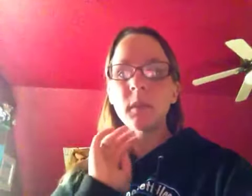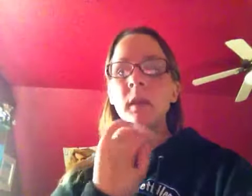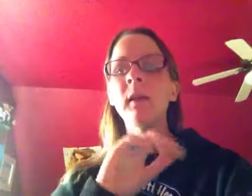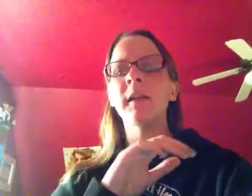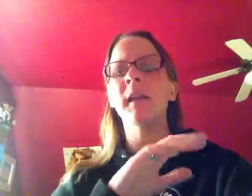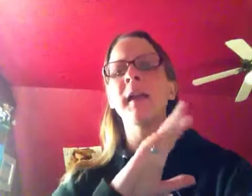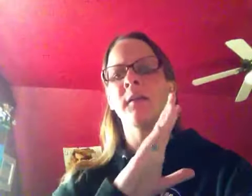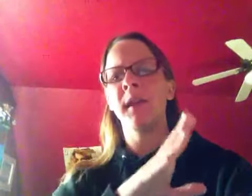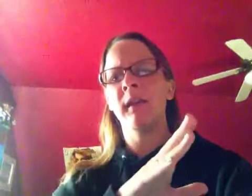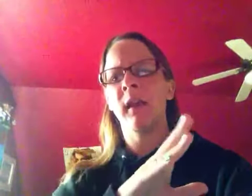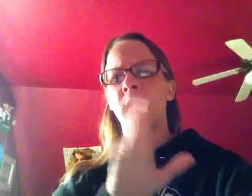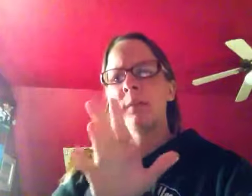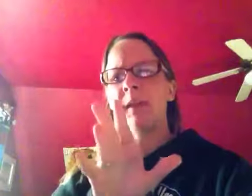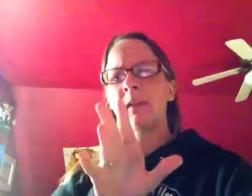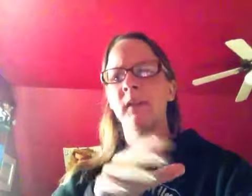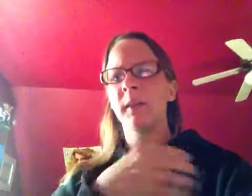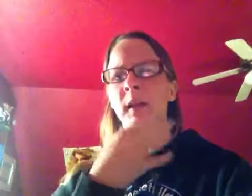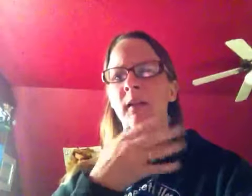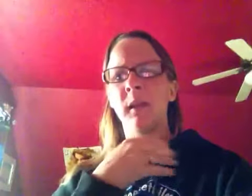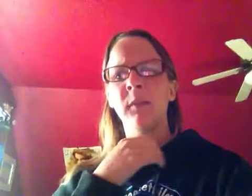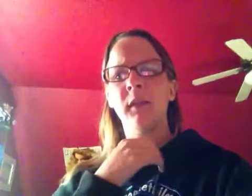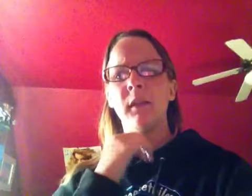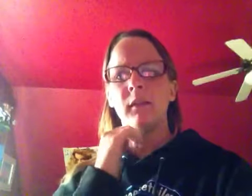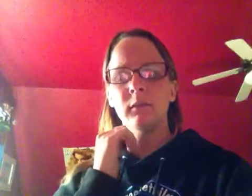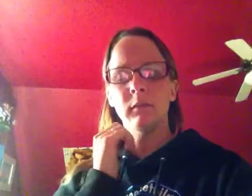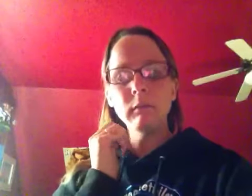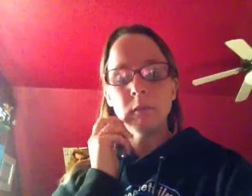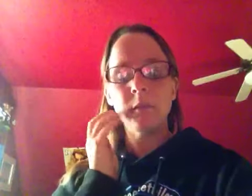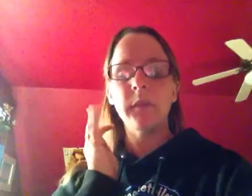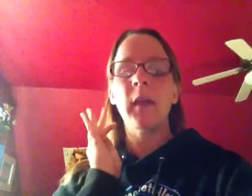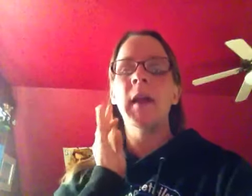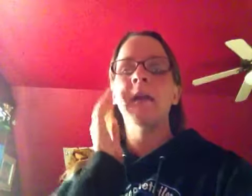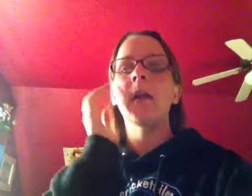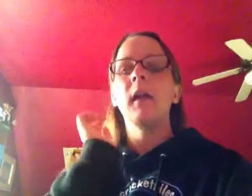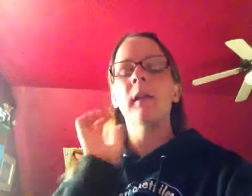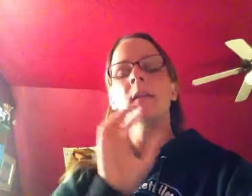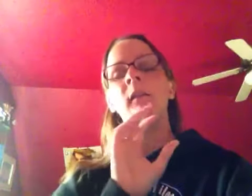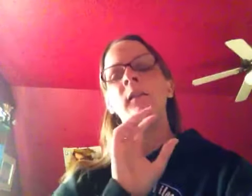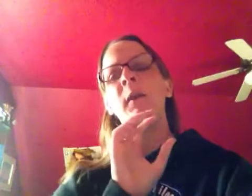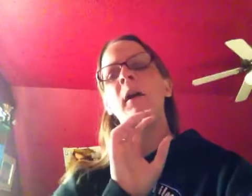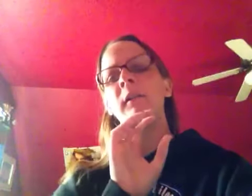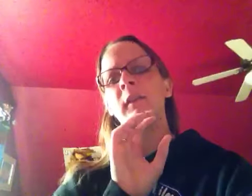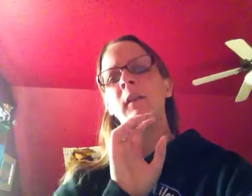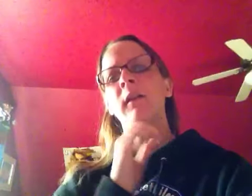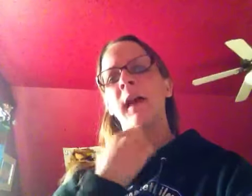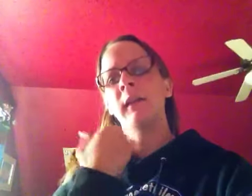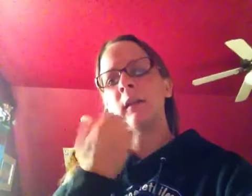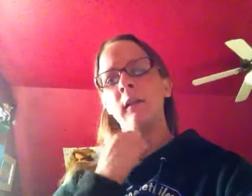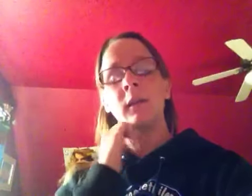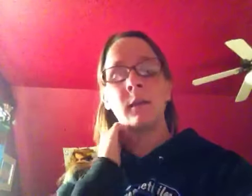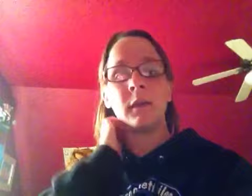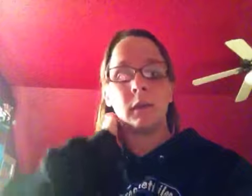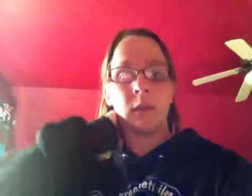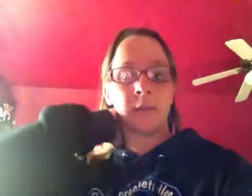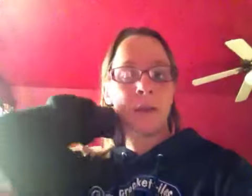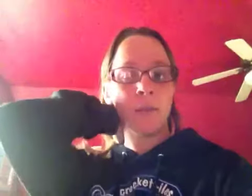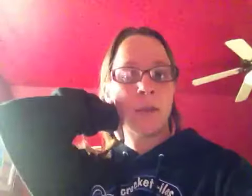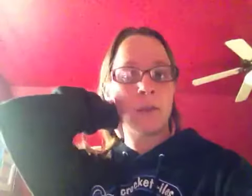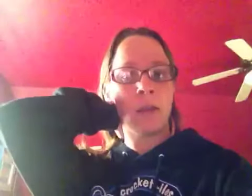no, it's not as big as I expected it to be it seems a little sorry it's a little small too and it doesn't seem it's not as big as I